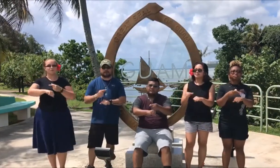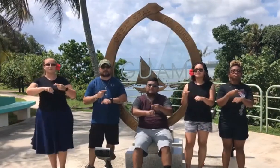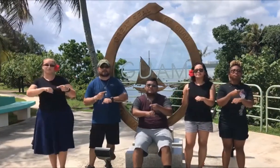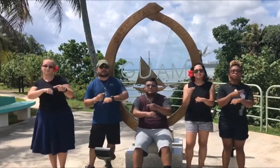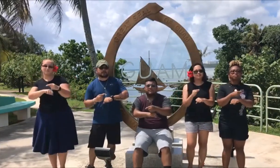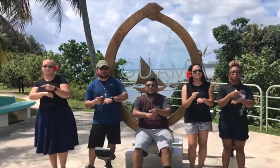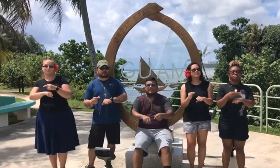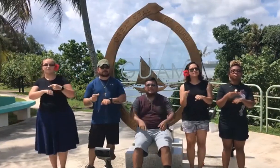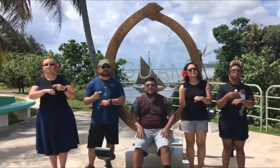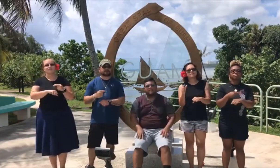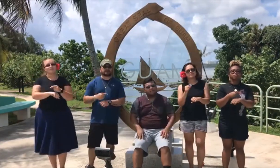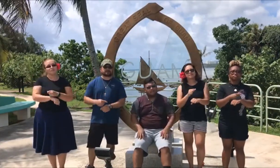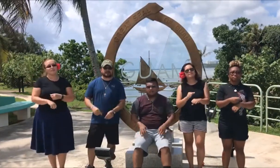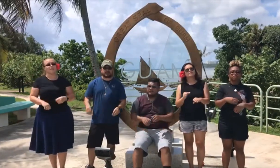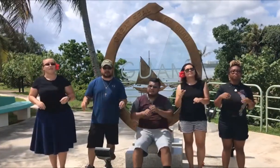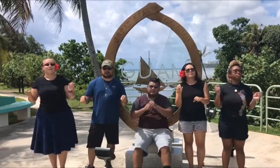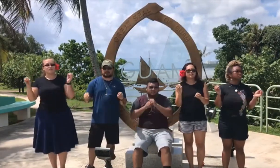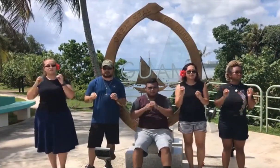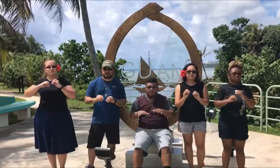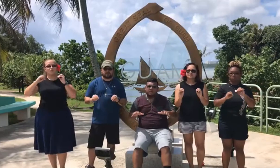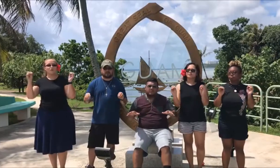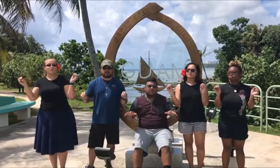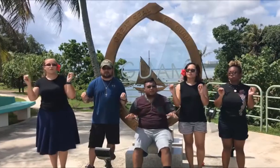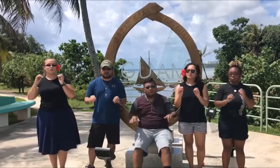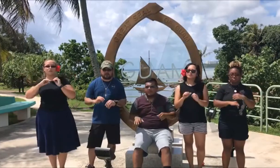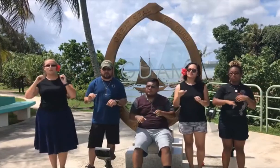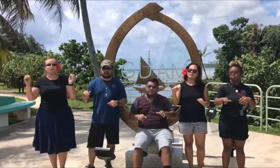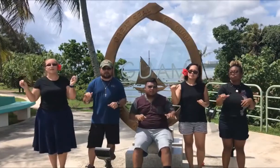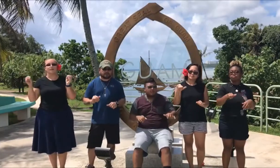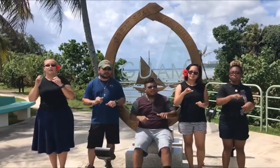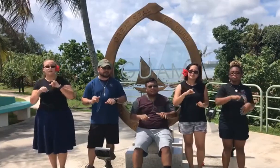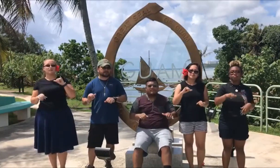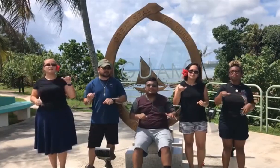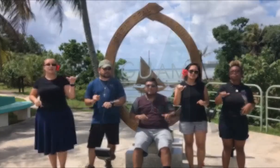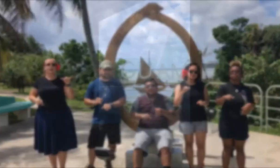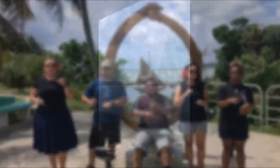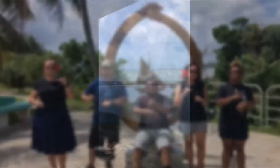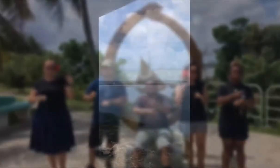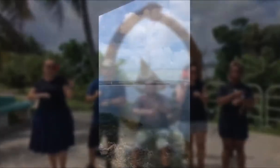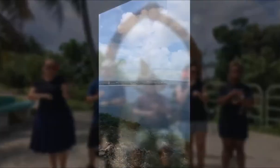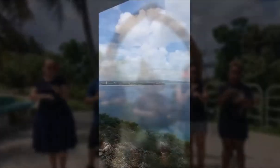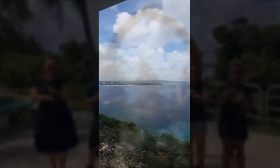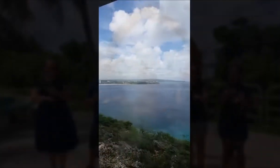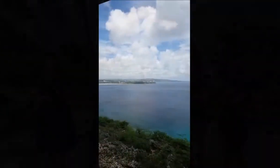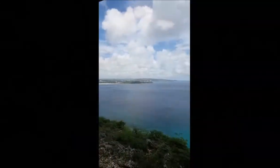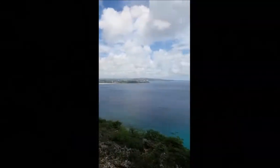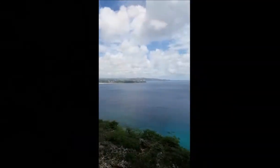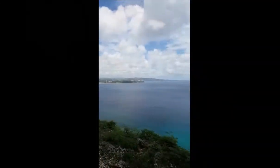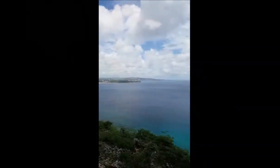If there's no place like home